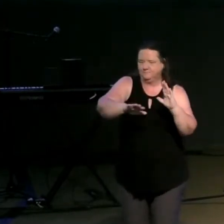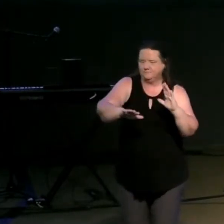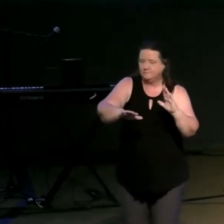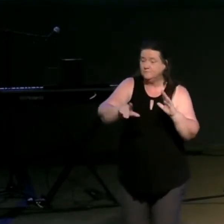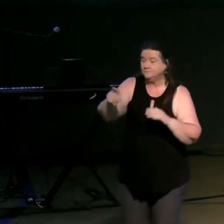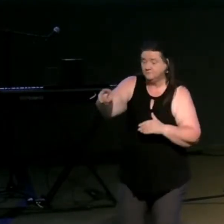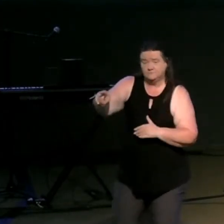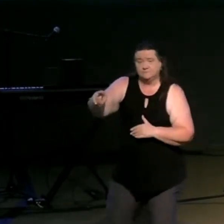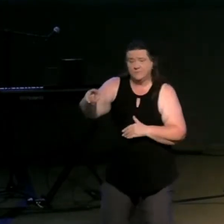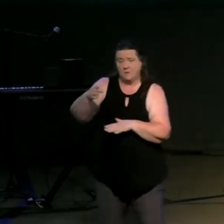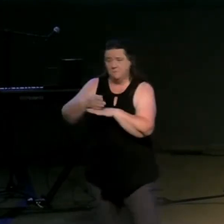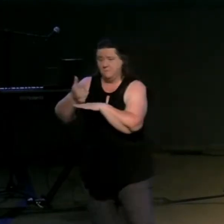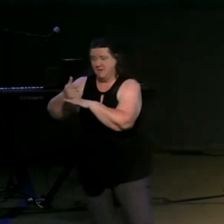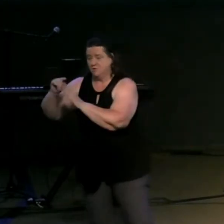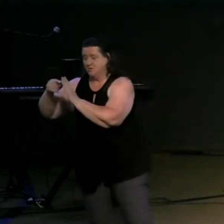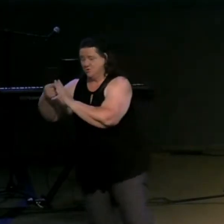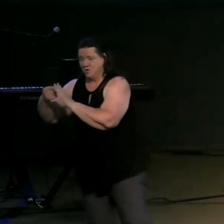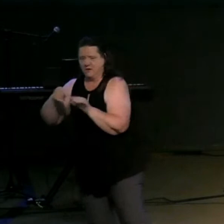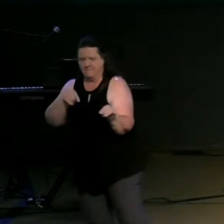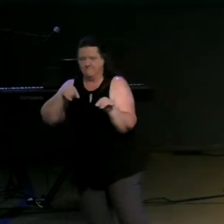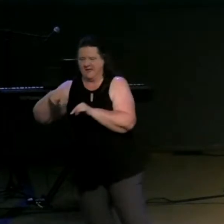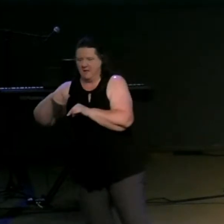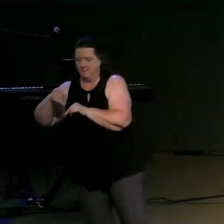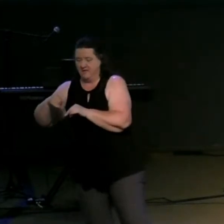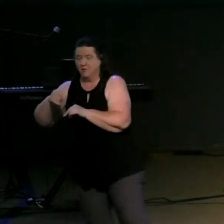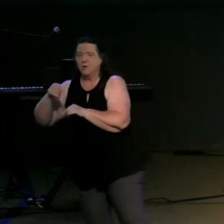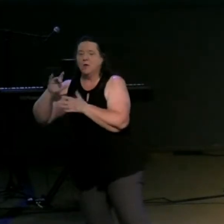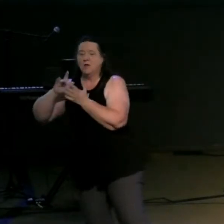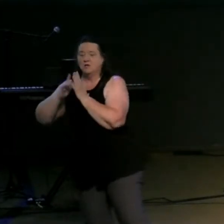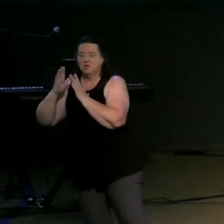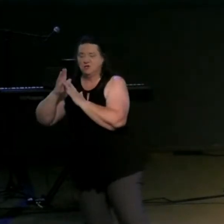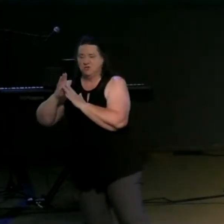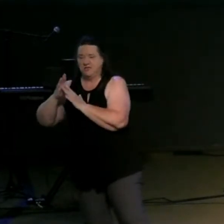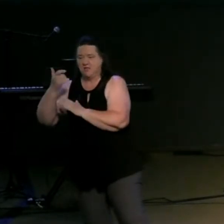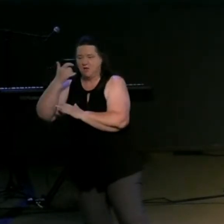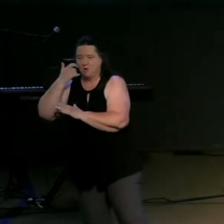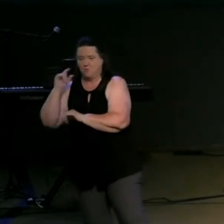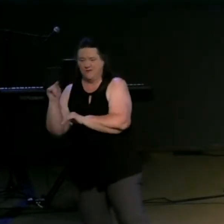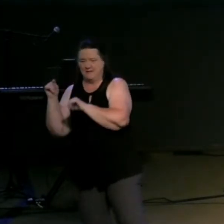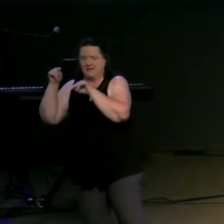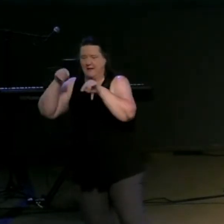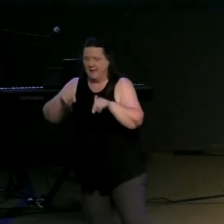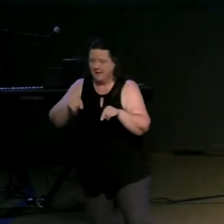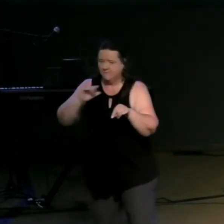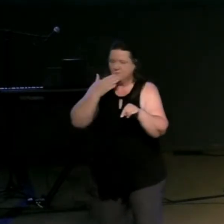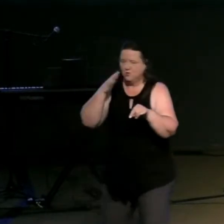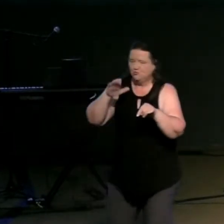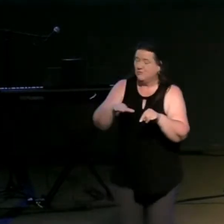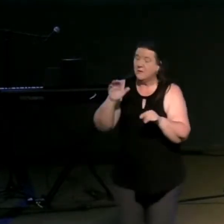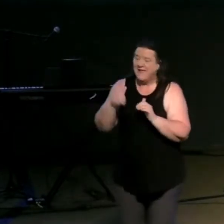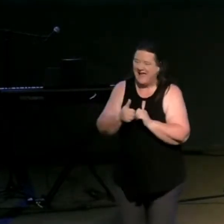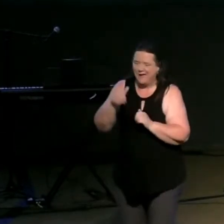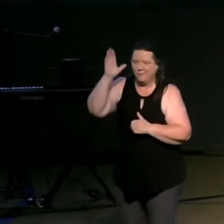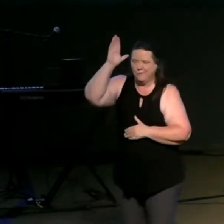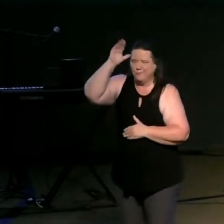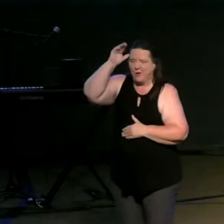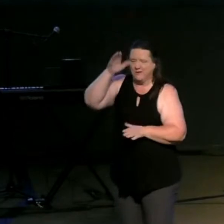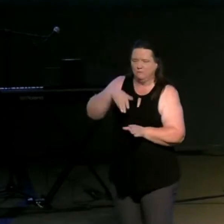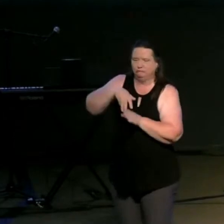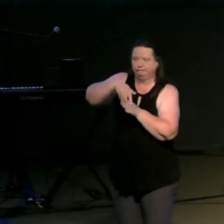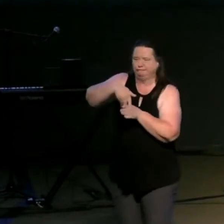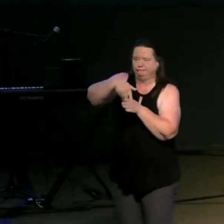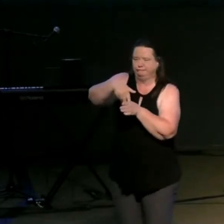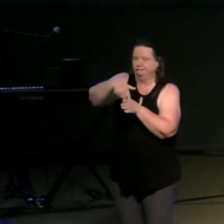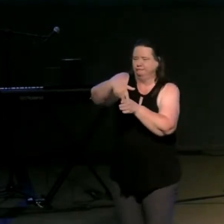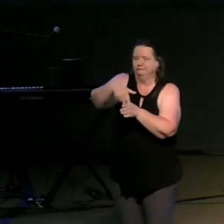pastor bill started and back up for a moment because jesus had recently come into jerusalem on a donkey and as the as the world was getting